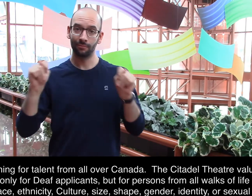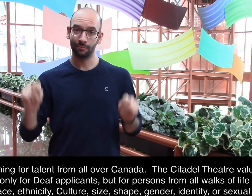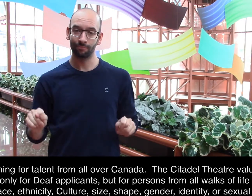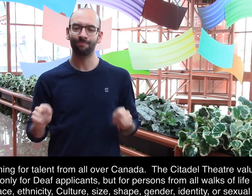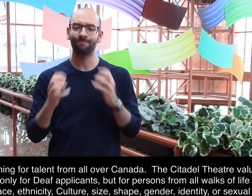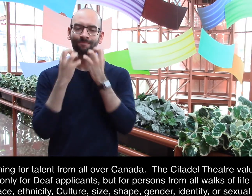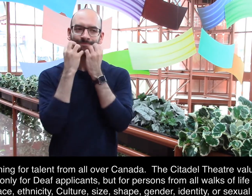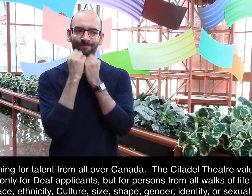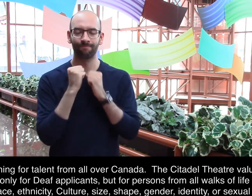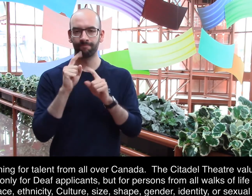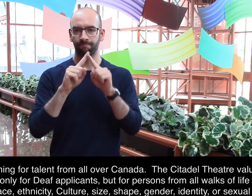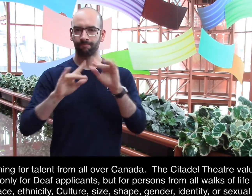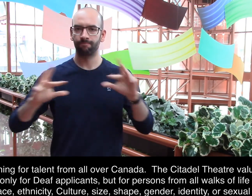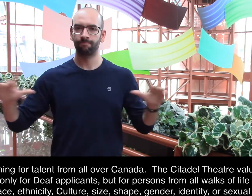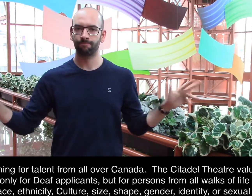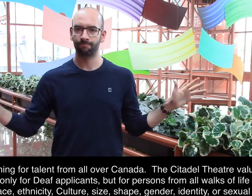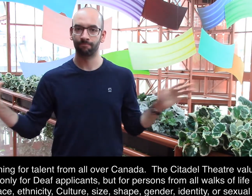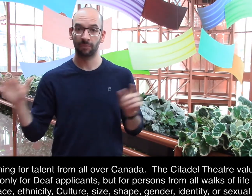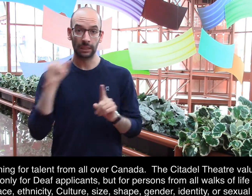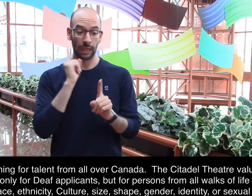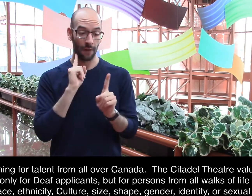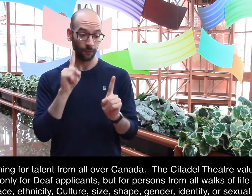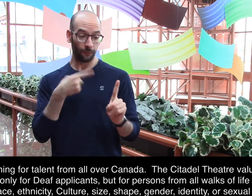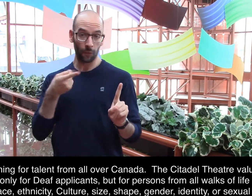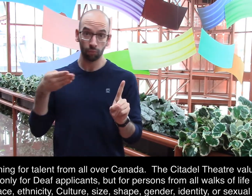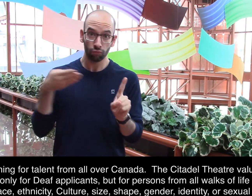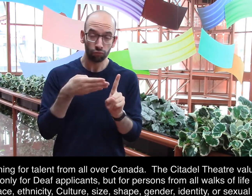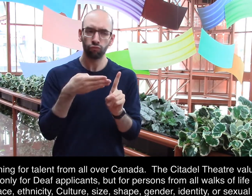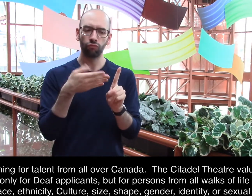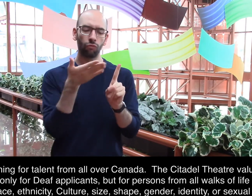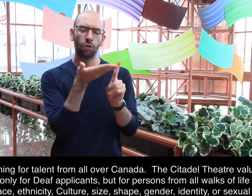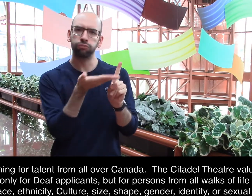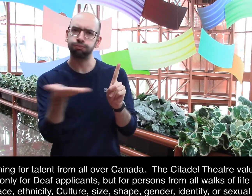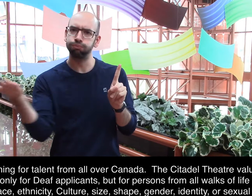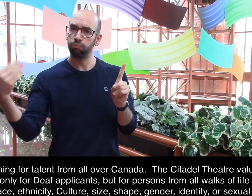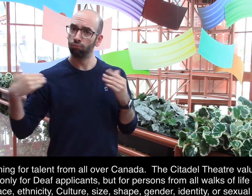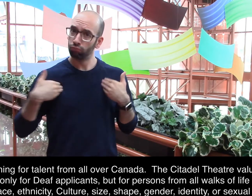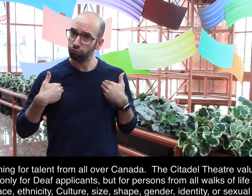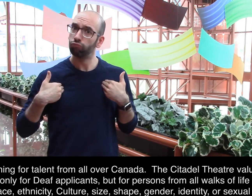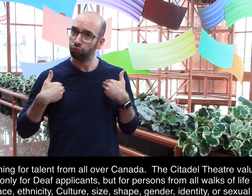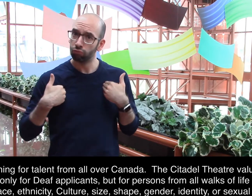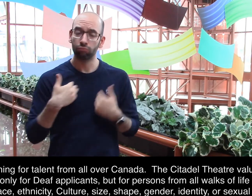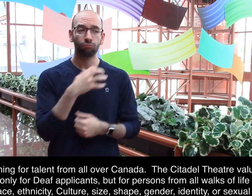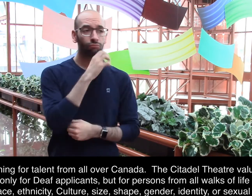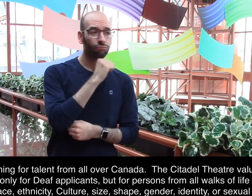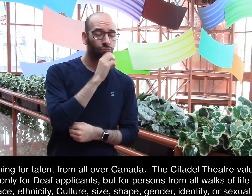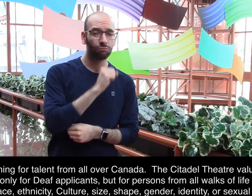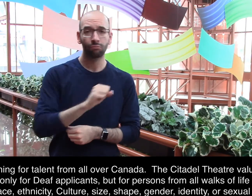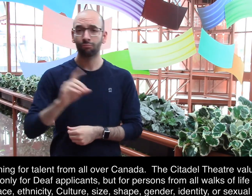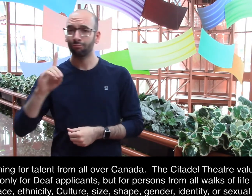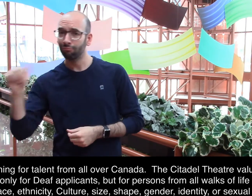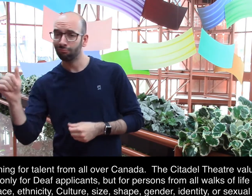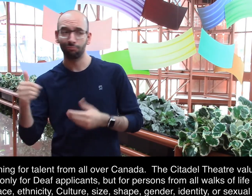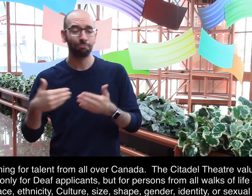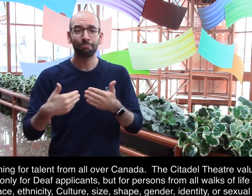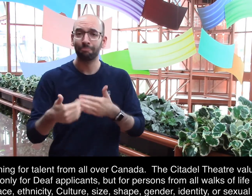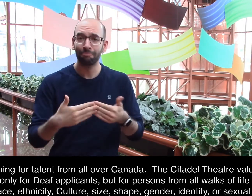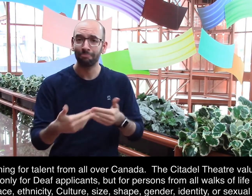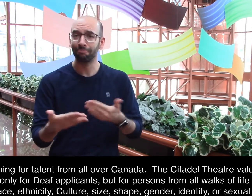Citadel Theatre values diversity. This call is not only for deaf applicants, but for persons from all walks of life, regardless